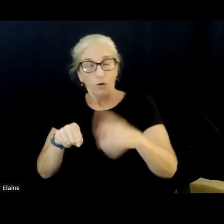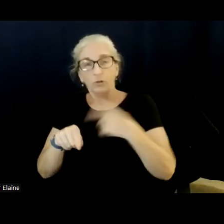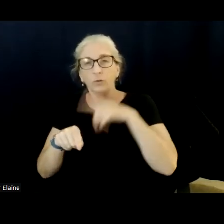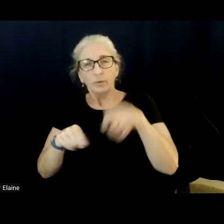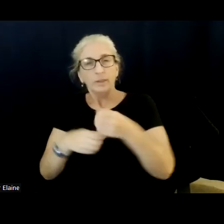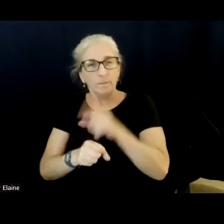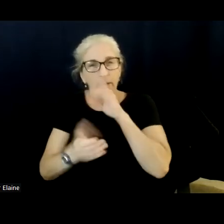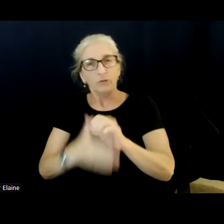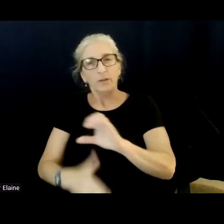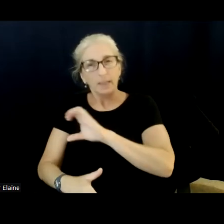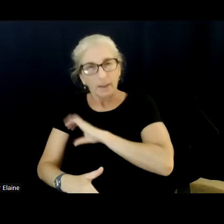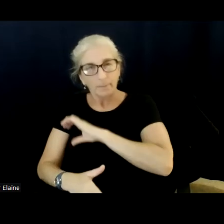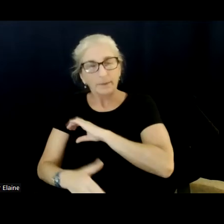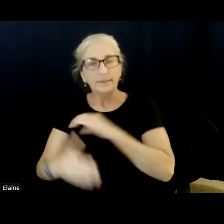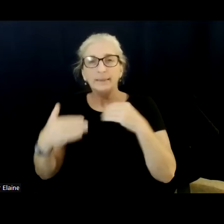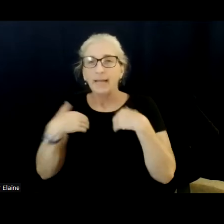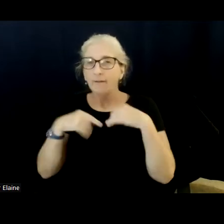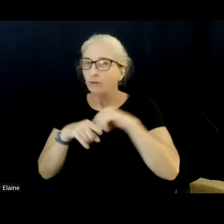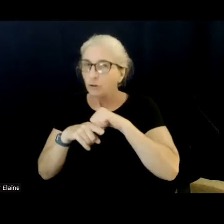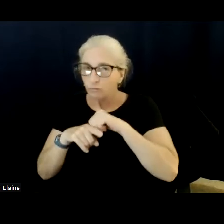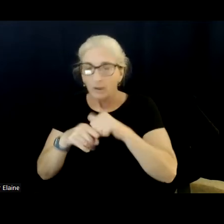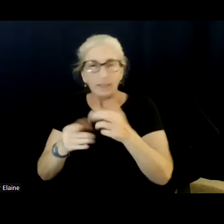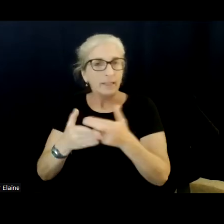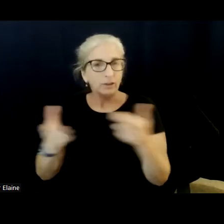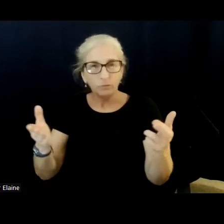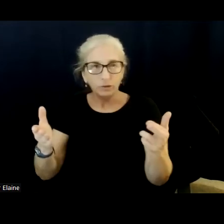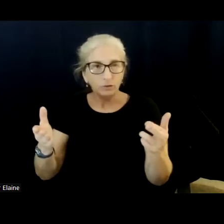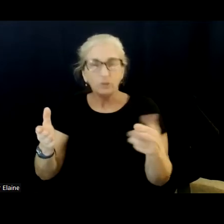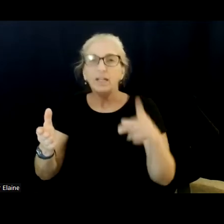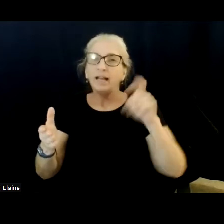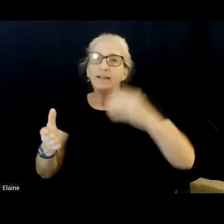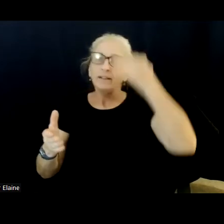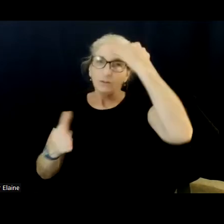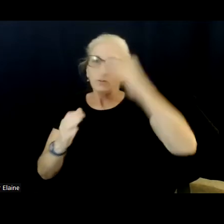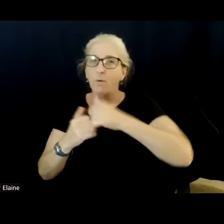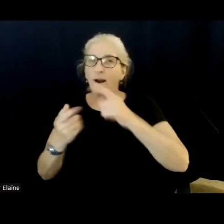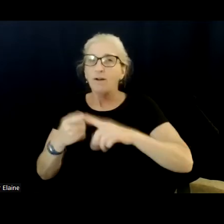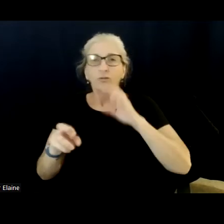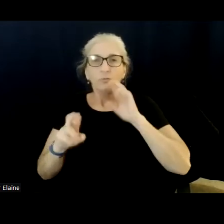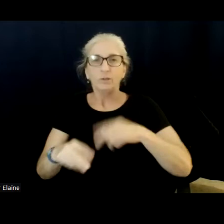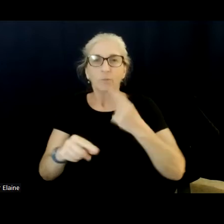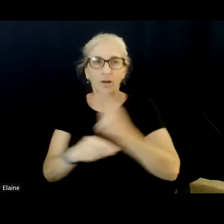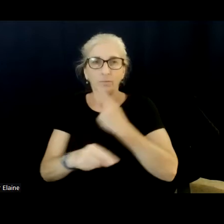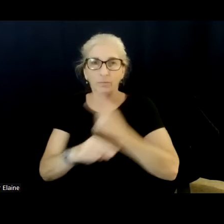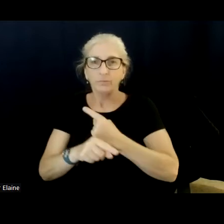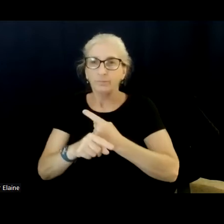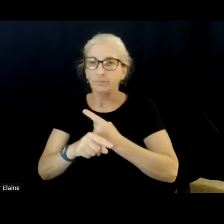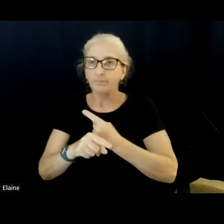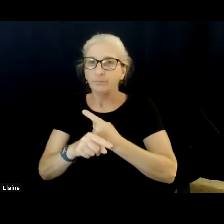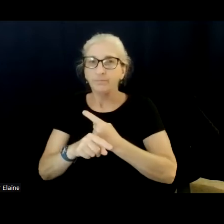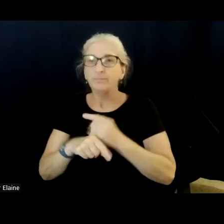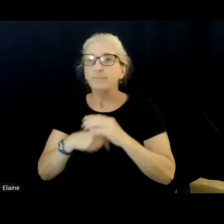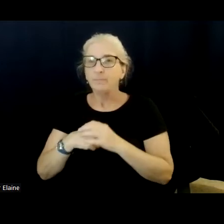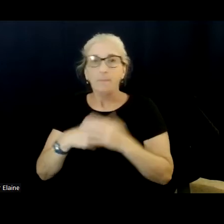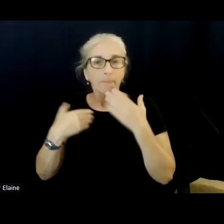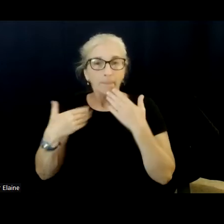um, the culture that gives them the ability to respond appropriately. So I yield back. Thank you. Thank